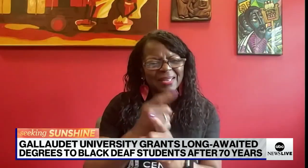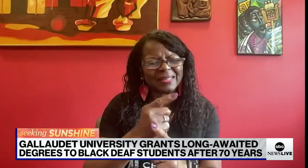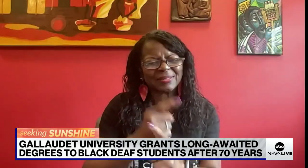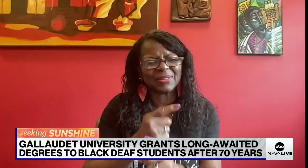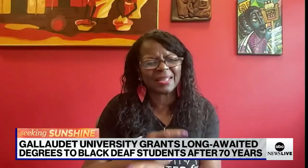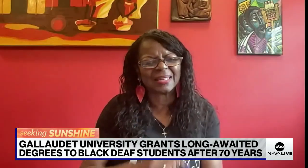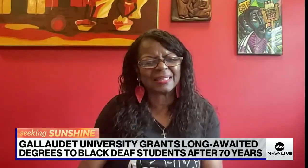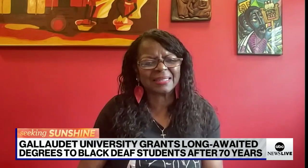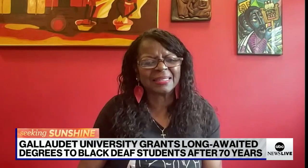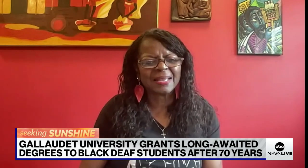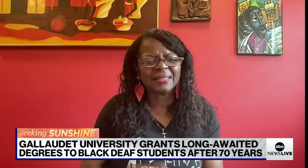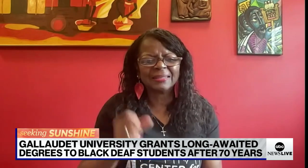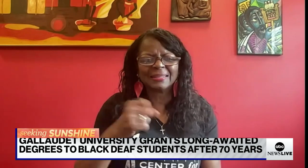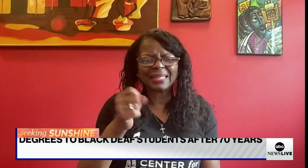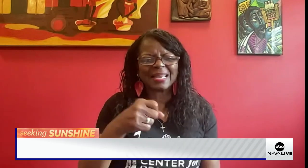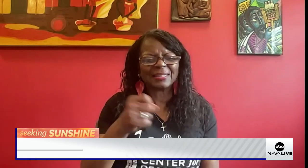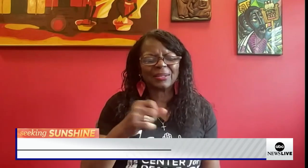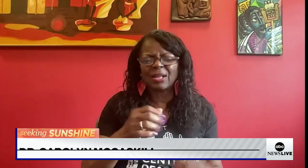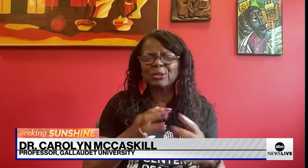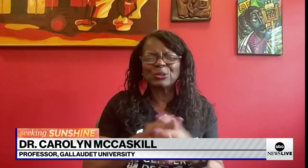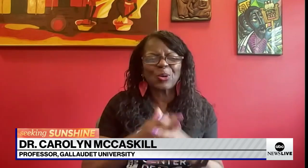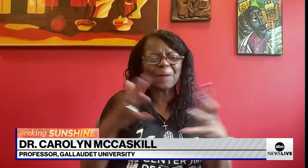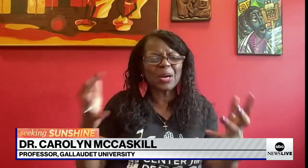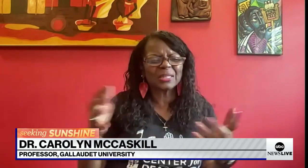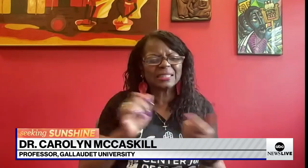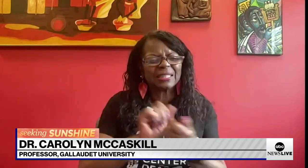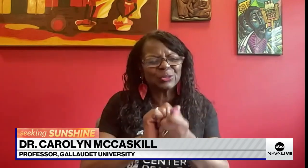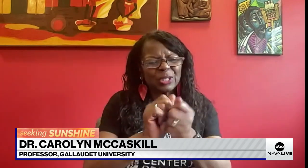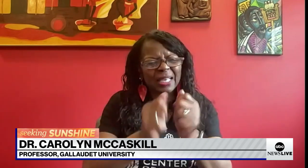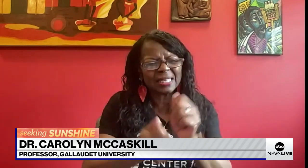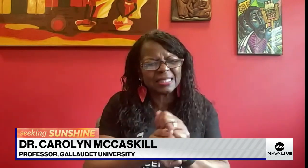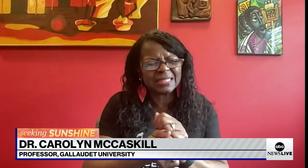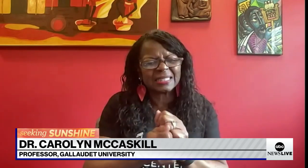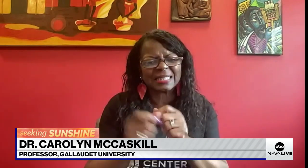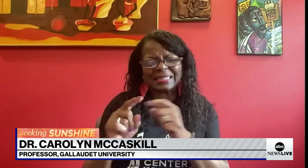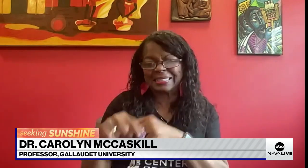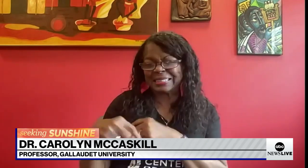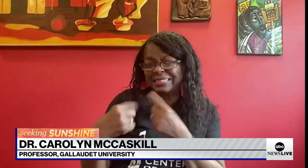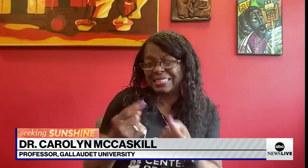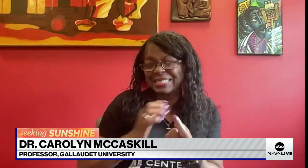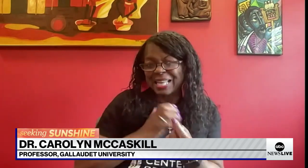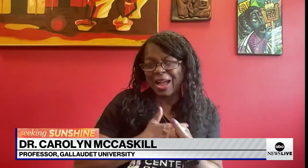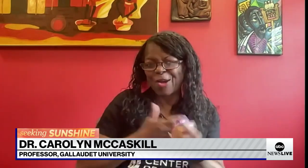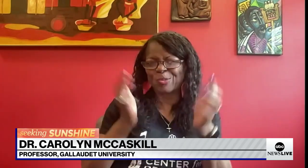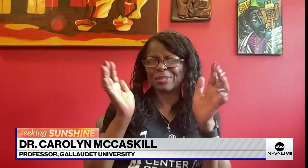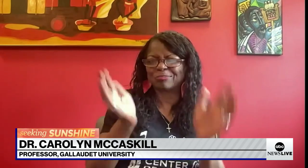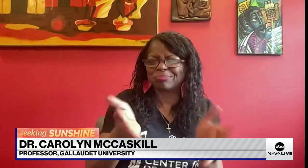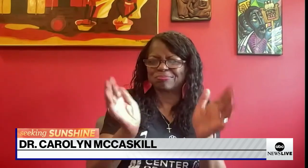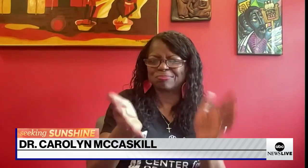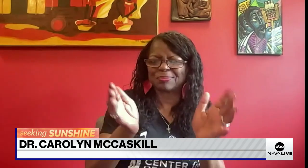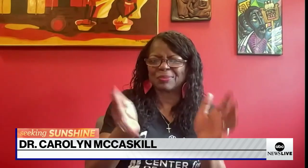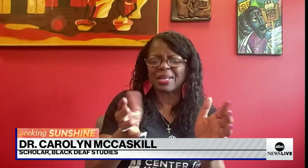I agree. You're right about that. It's definitely true. There's so much change that has taken place